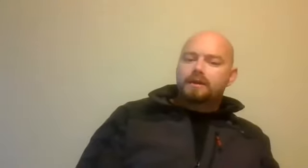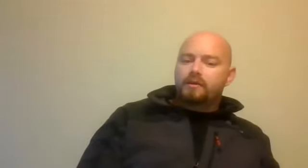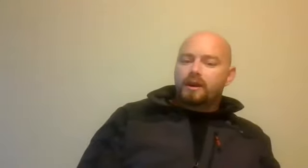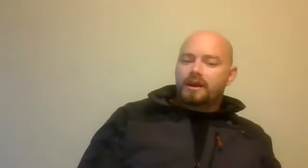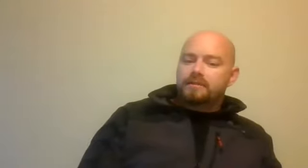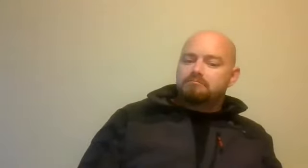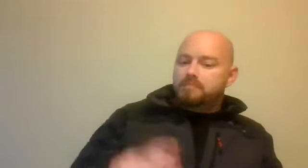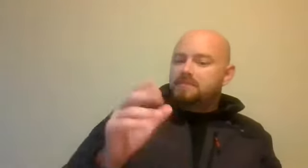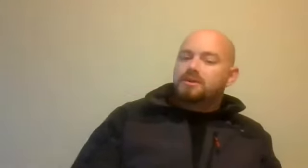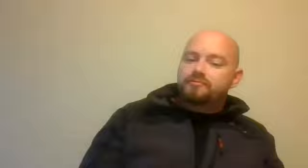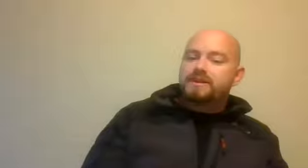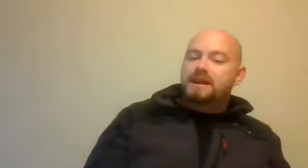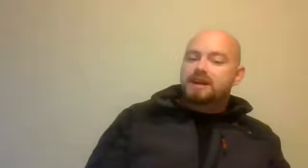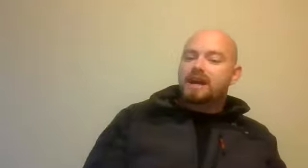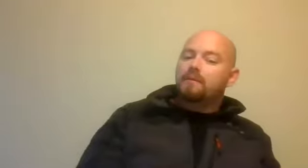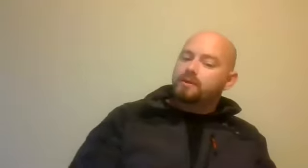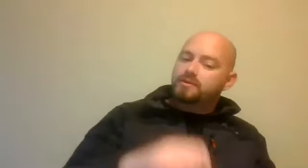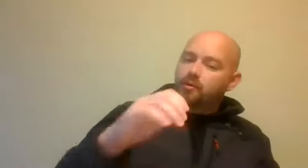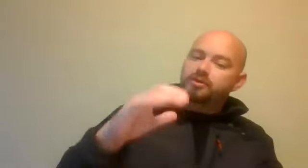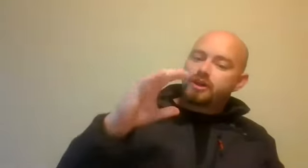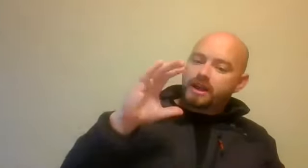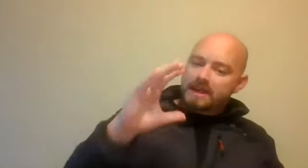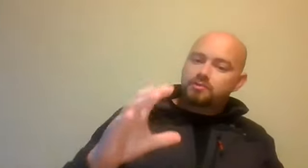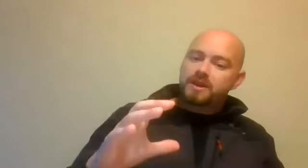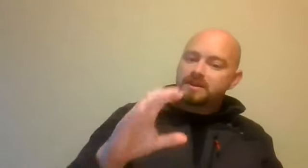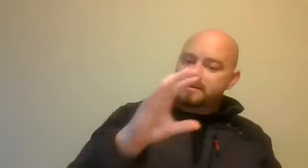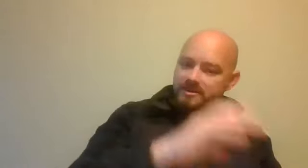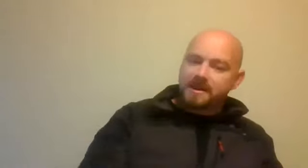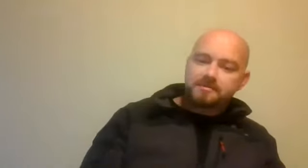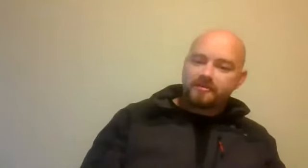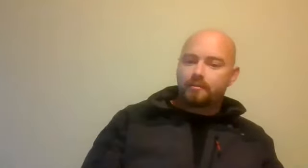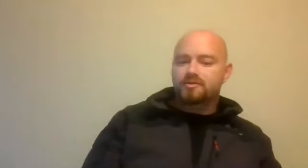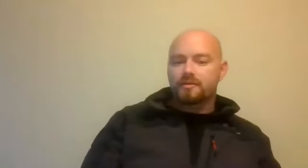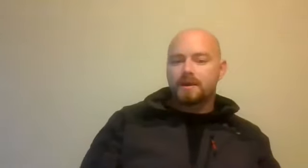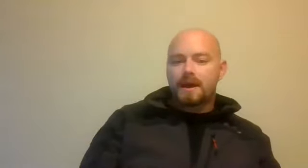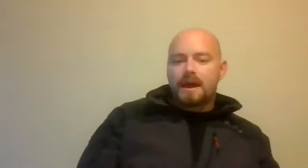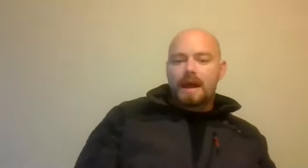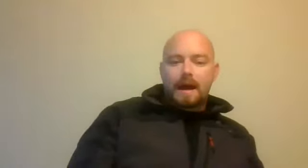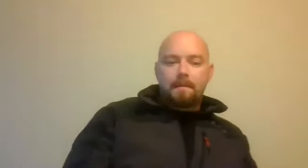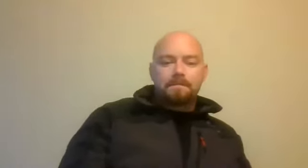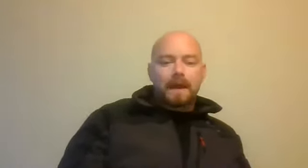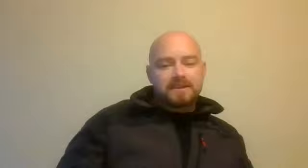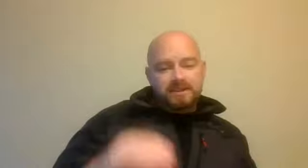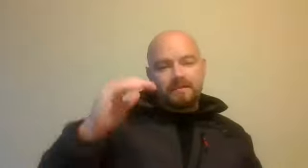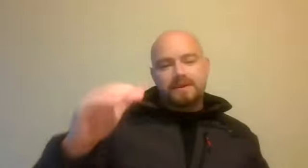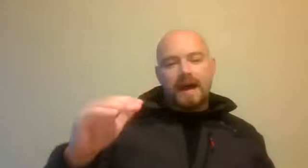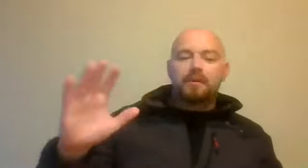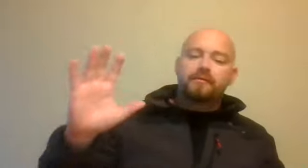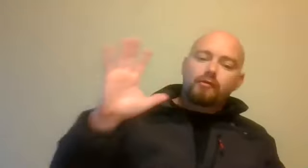They're a medium sized retail chain, and we do some work designing SOPs and risk management frameworks for them. And just to give you an example of